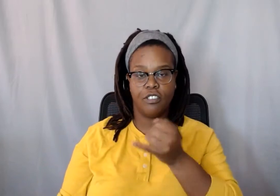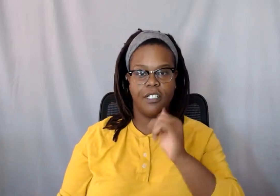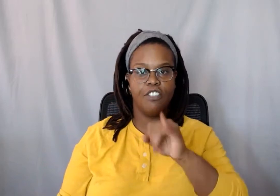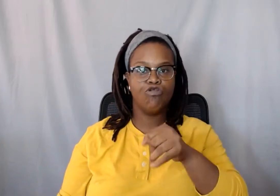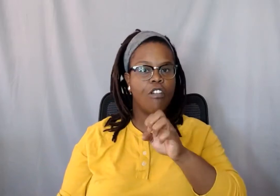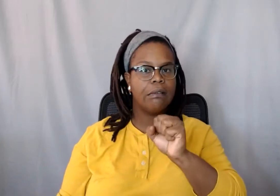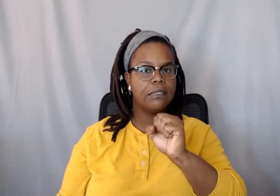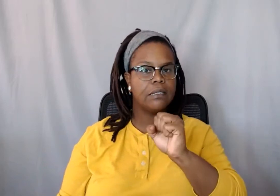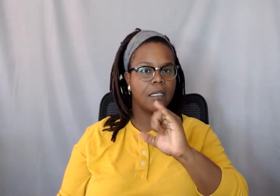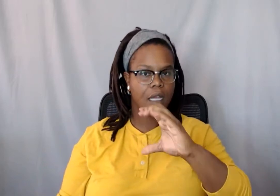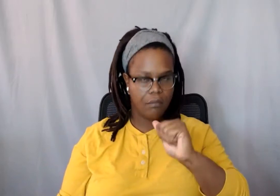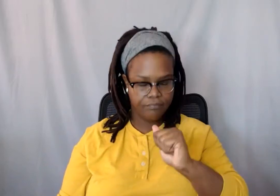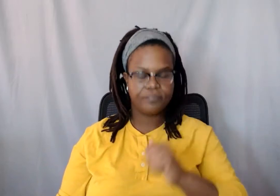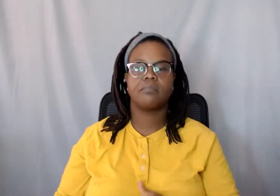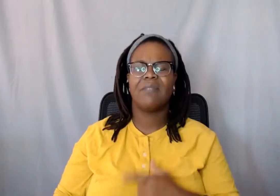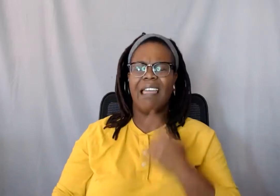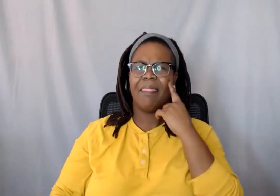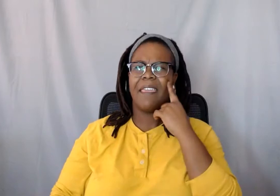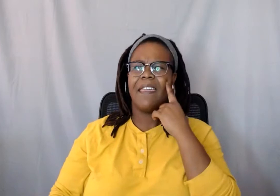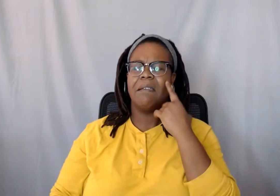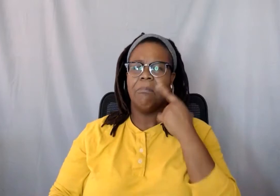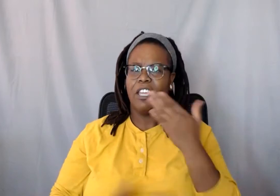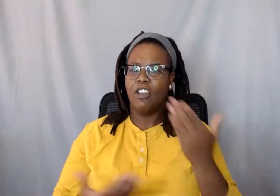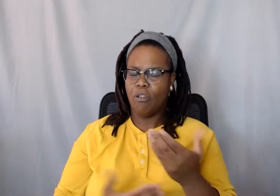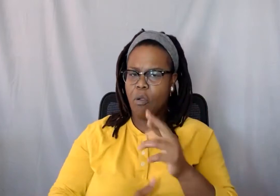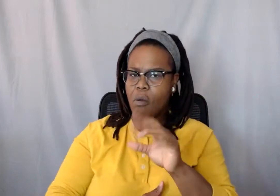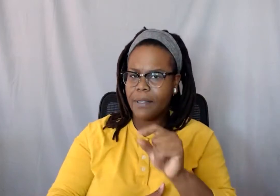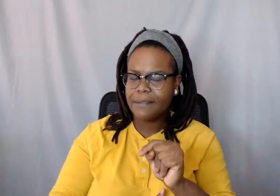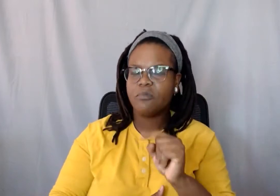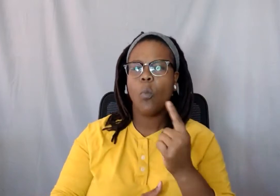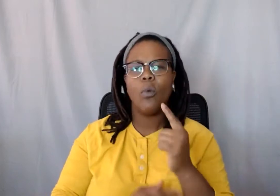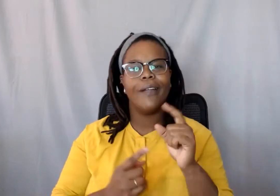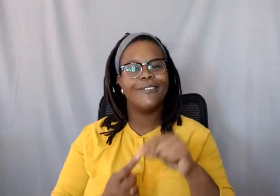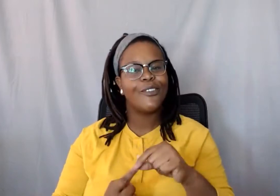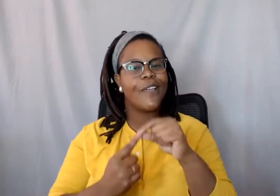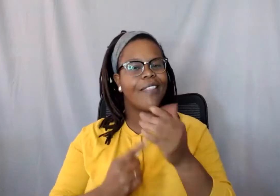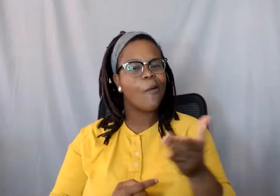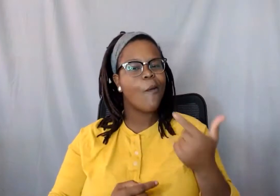I think that being at IT, one of the unique things we have is NTID.